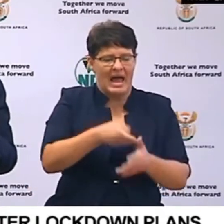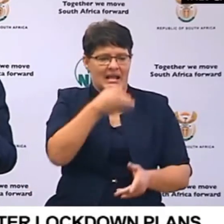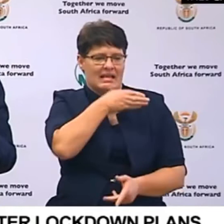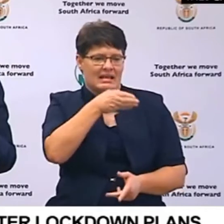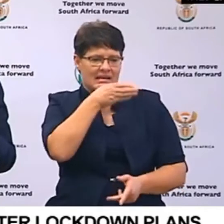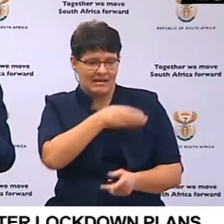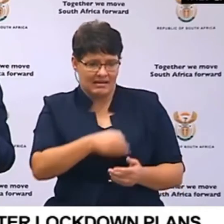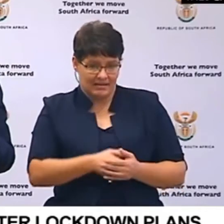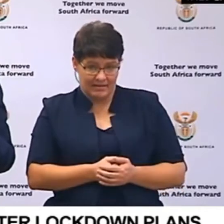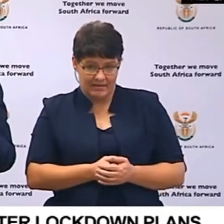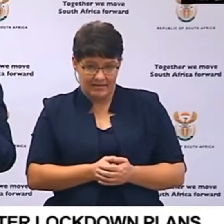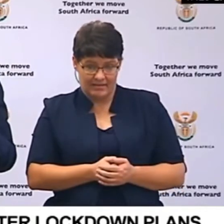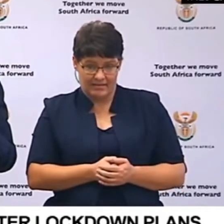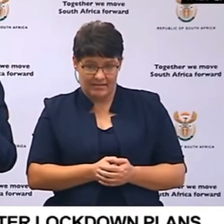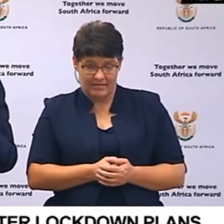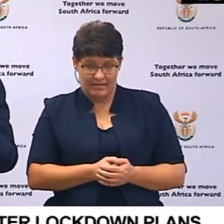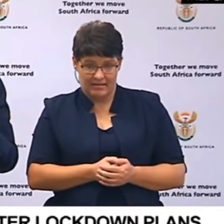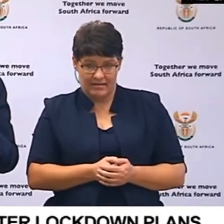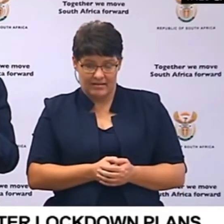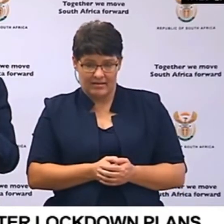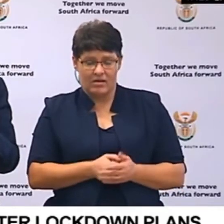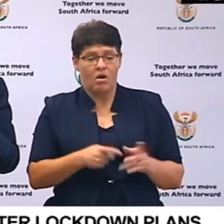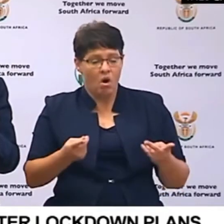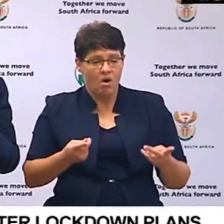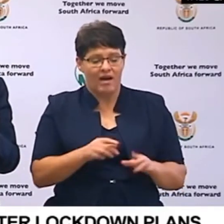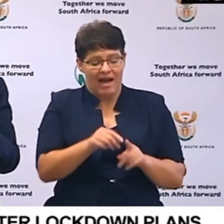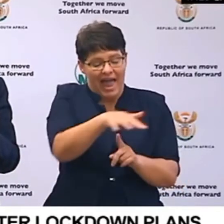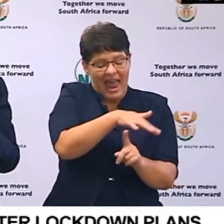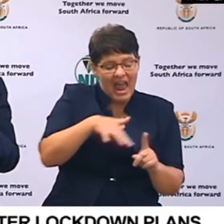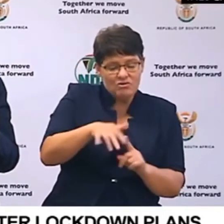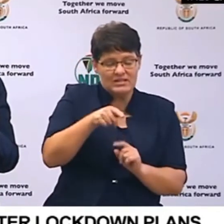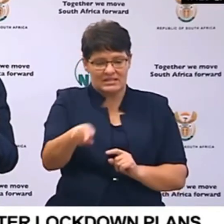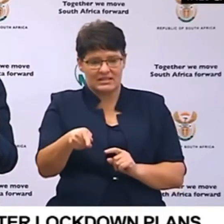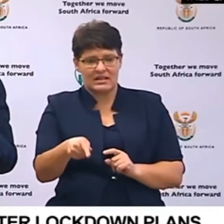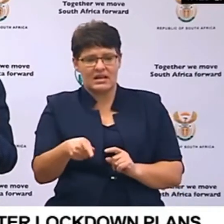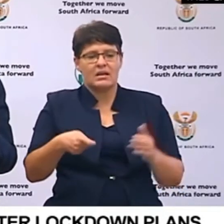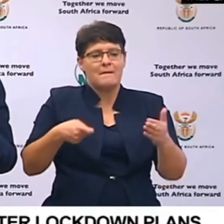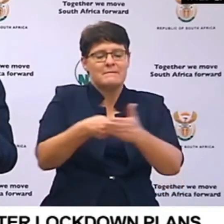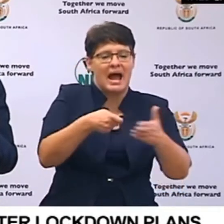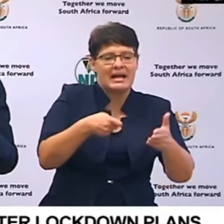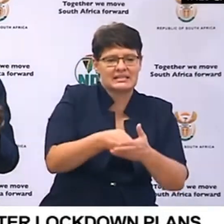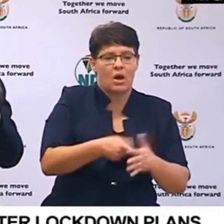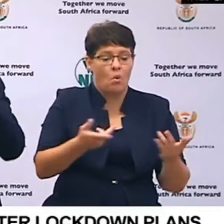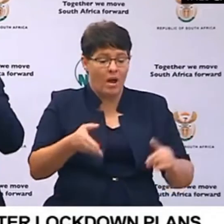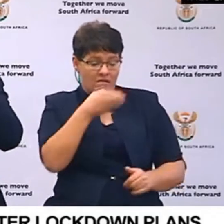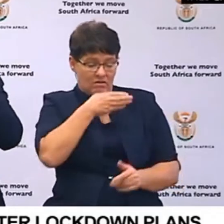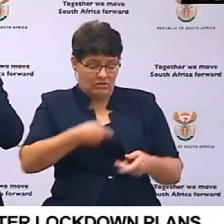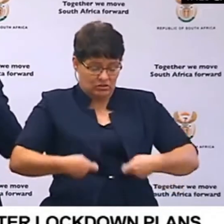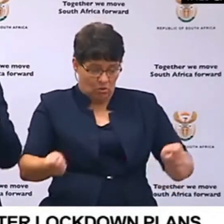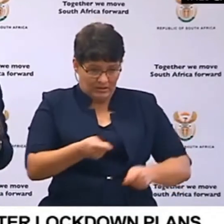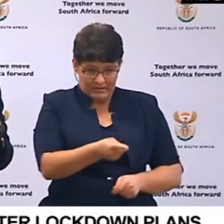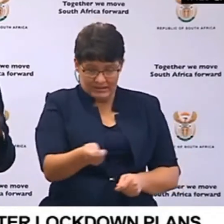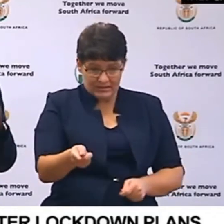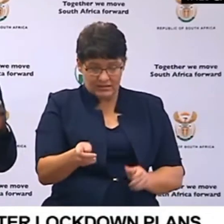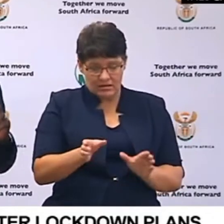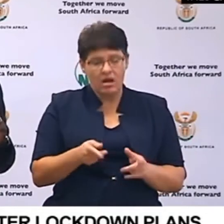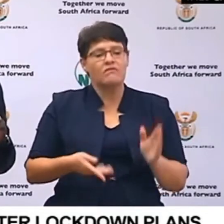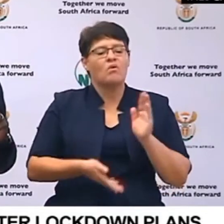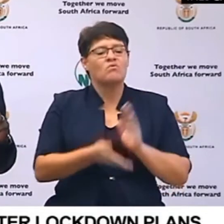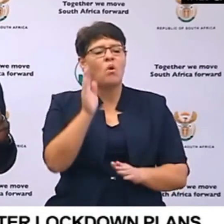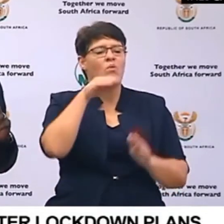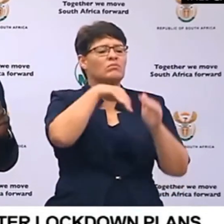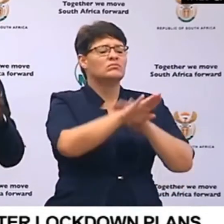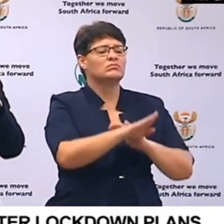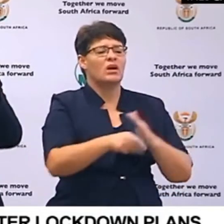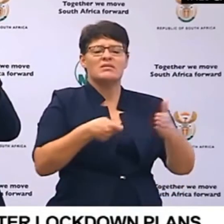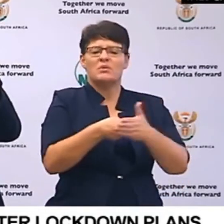sold off consumption areas in supermarkets where liquor is sold when you go to